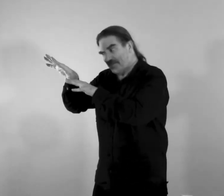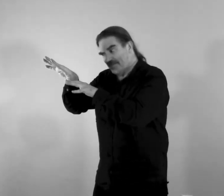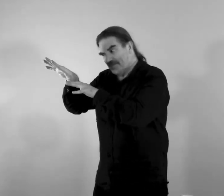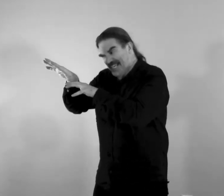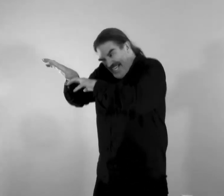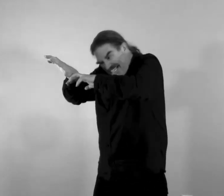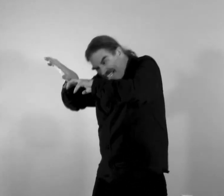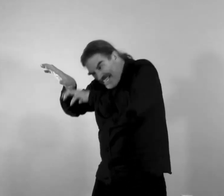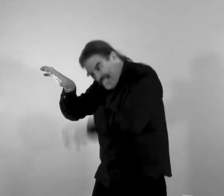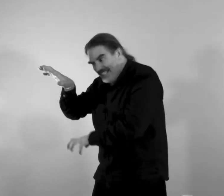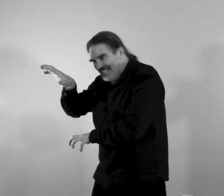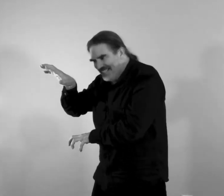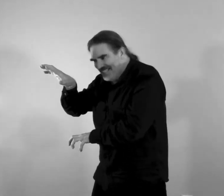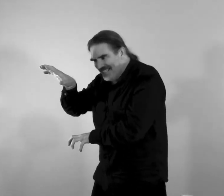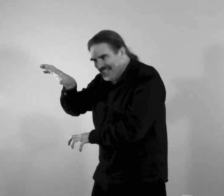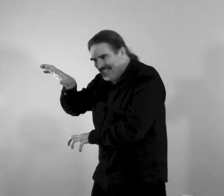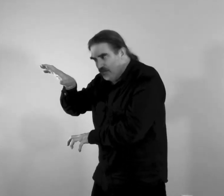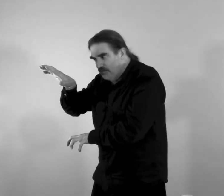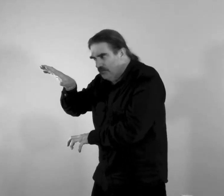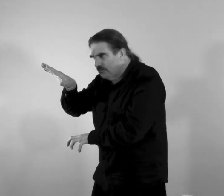erodes a mountain